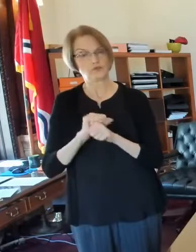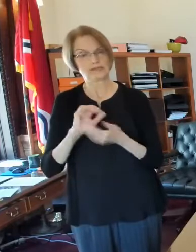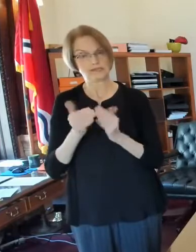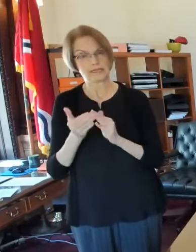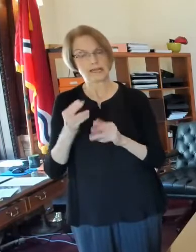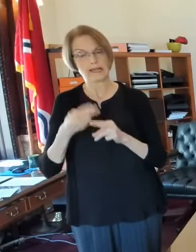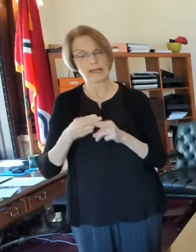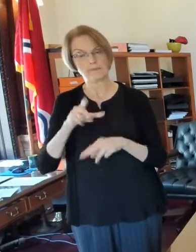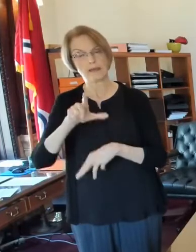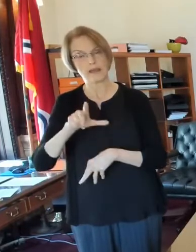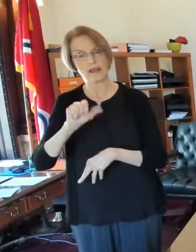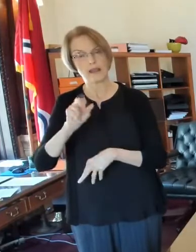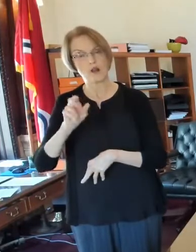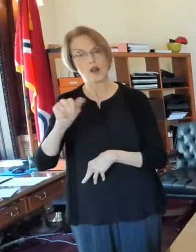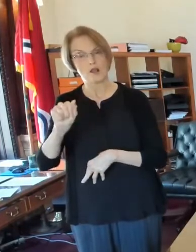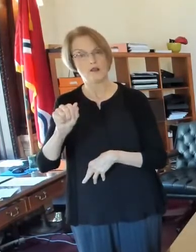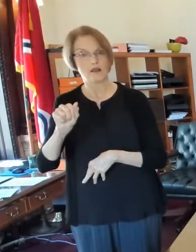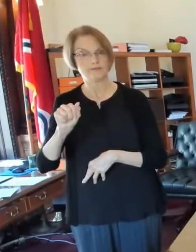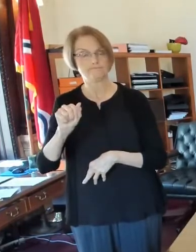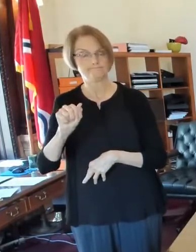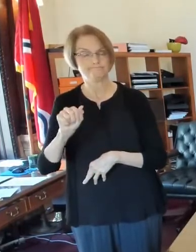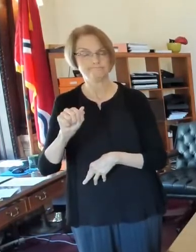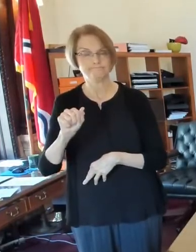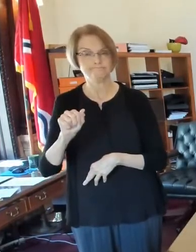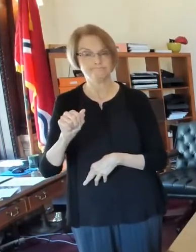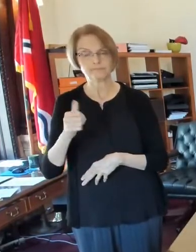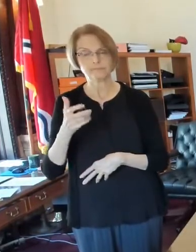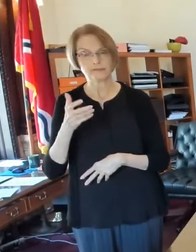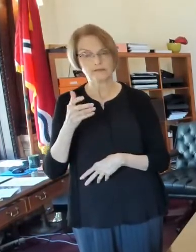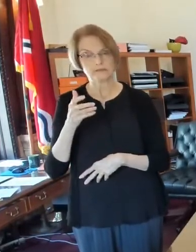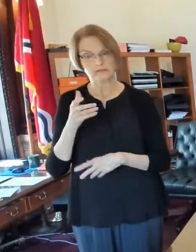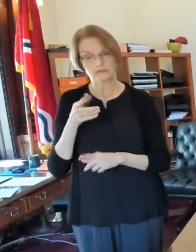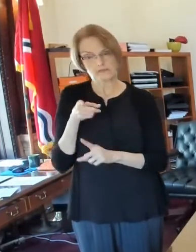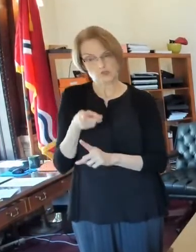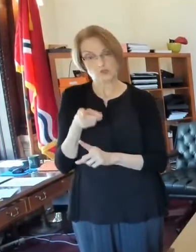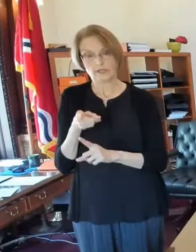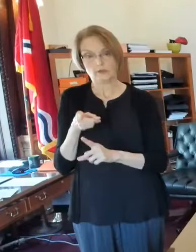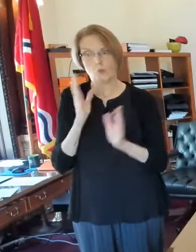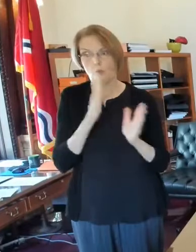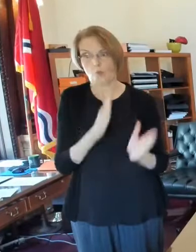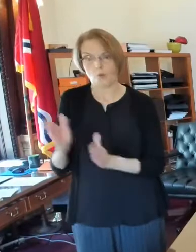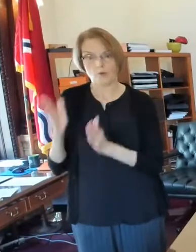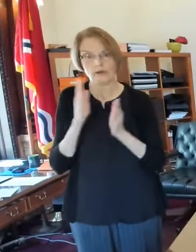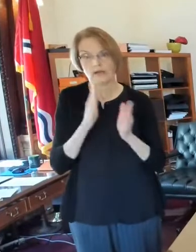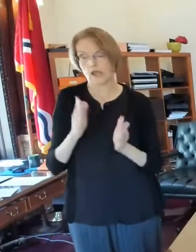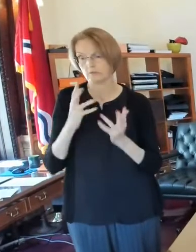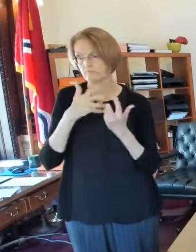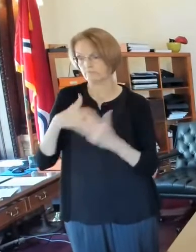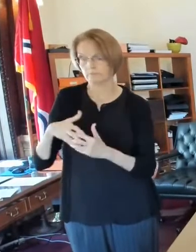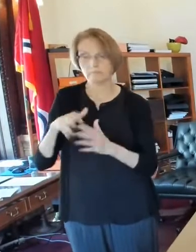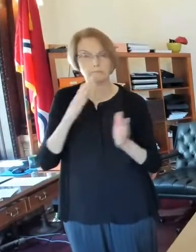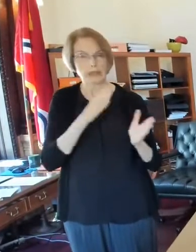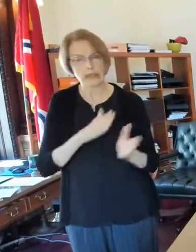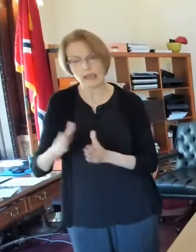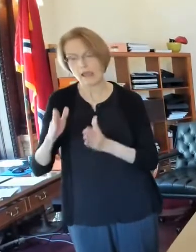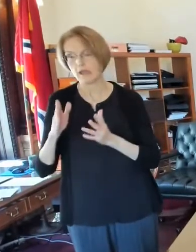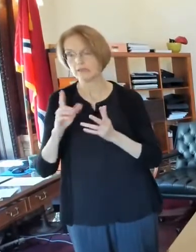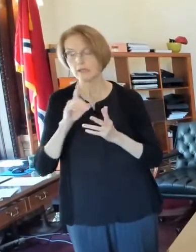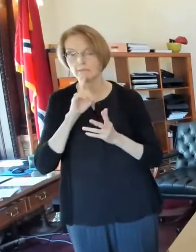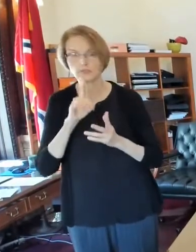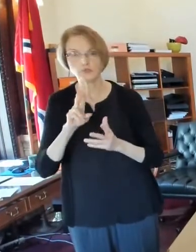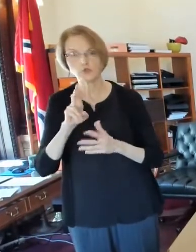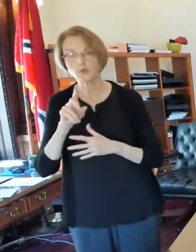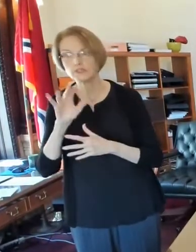Laura, I'll leave it at Laura, uh, who organizes all of this, plans all of this, makes sure that all the